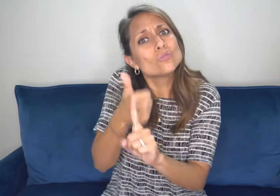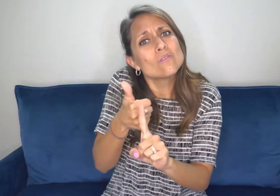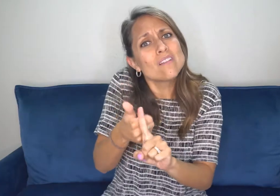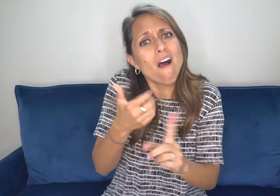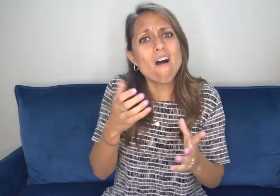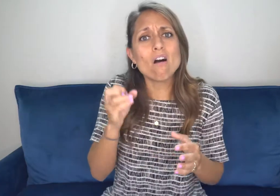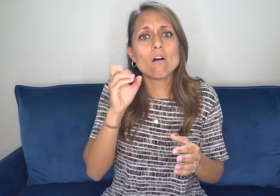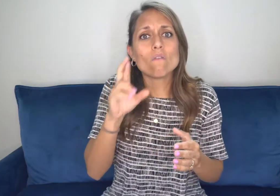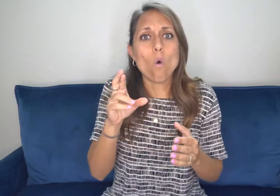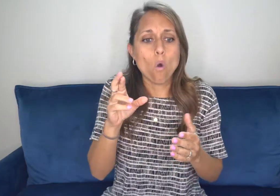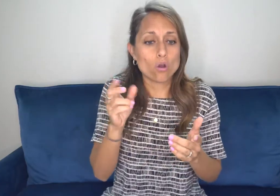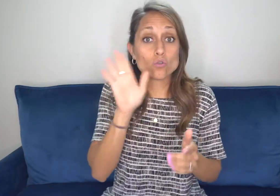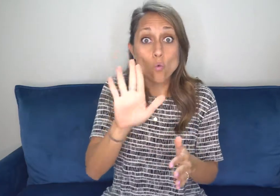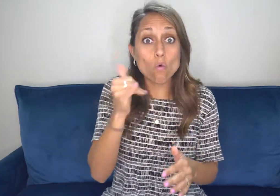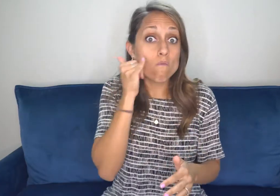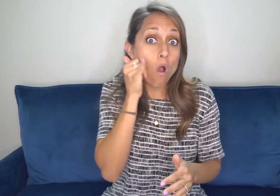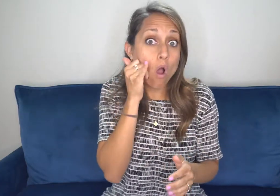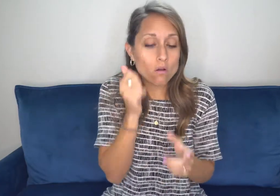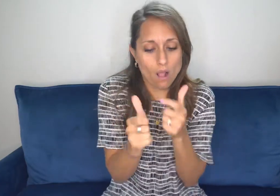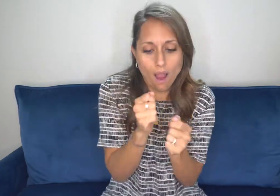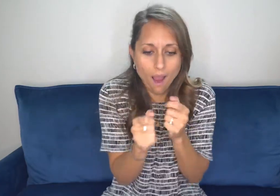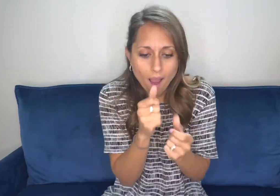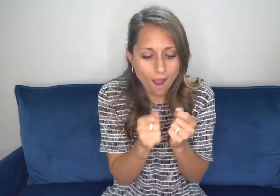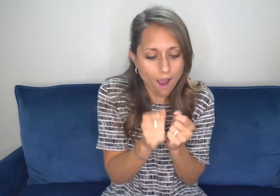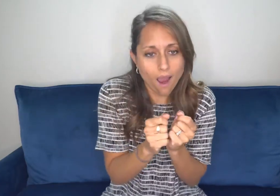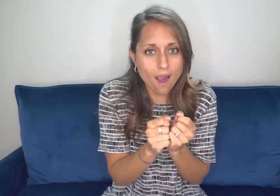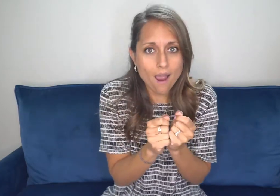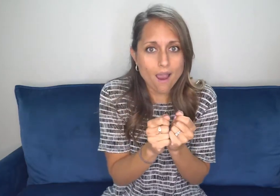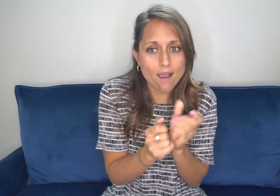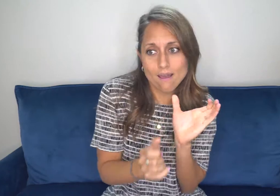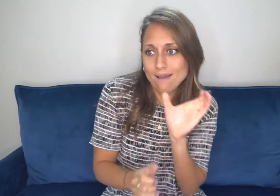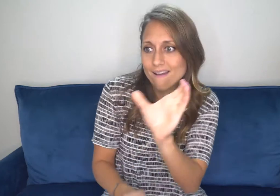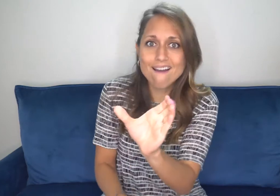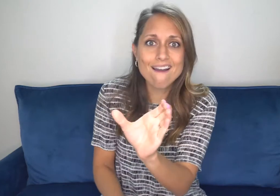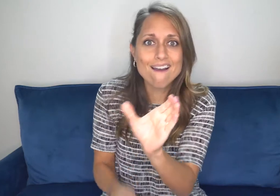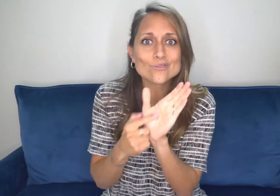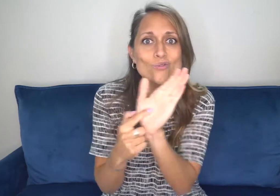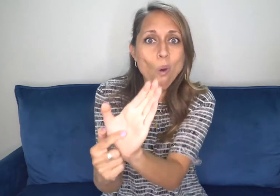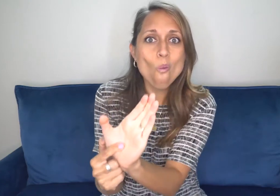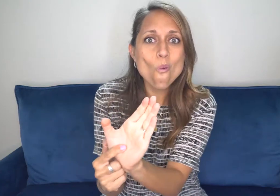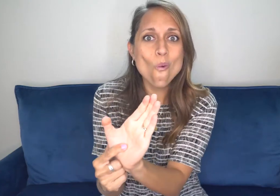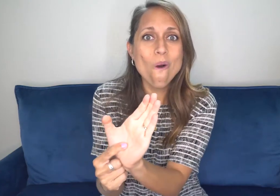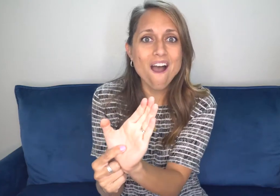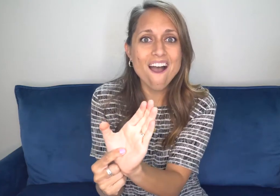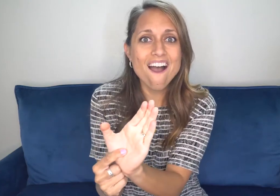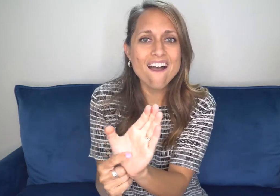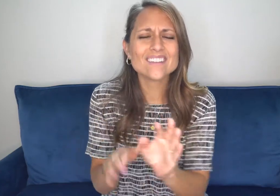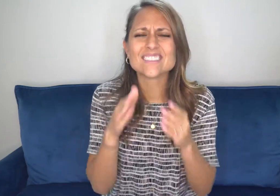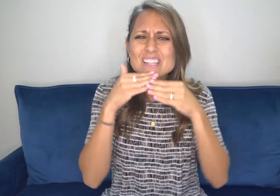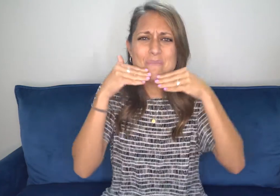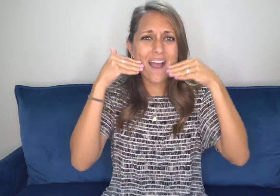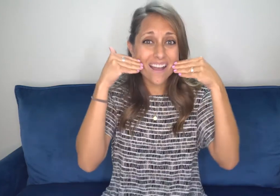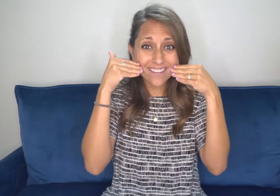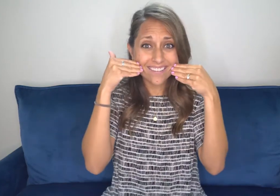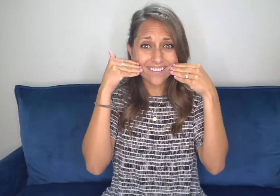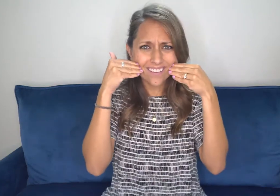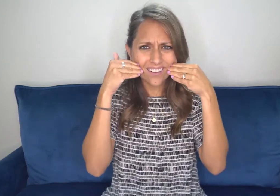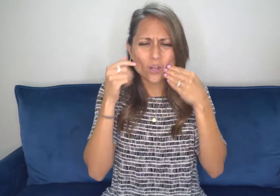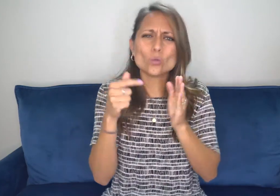paper and write something down and say hello. Introduce yourself. Use your phone maybe to text out a